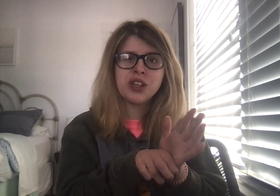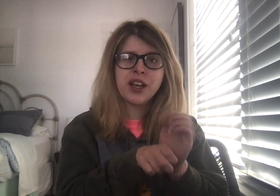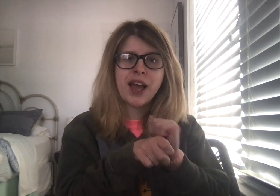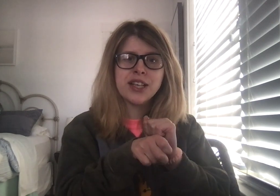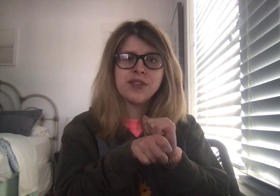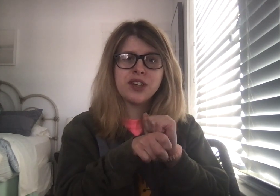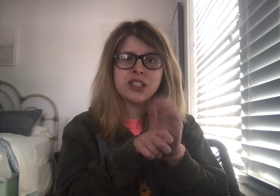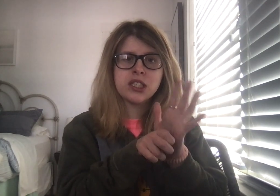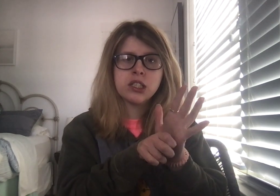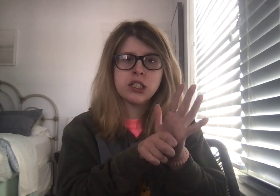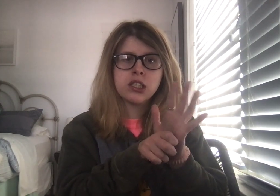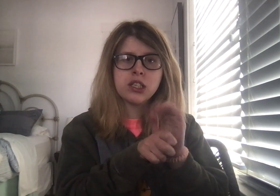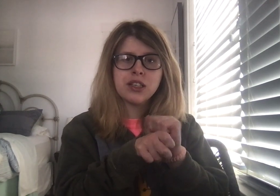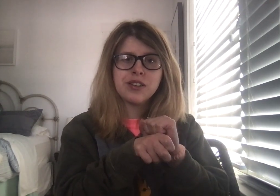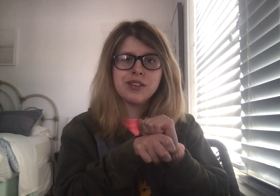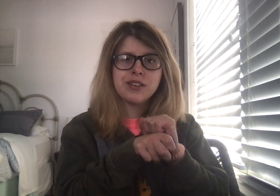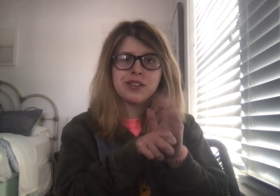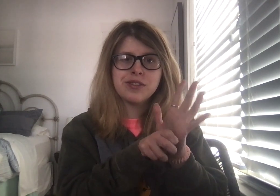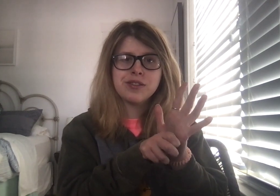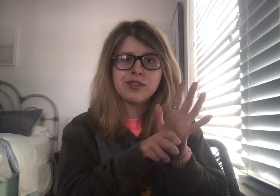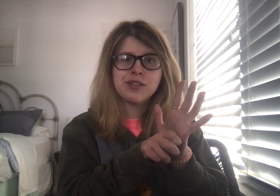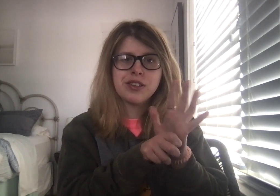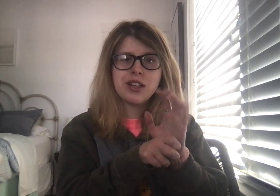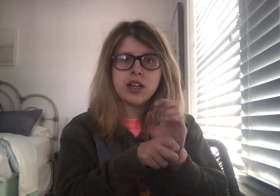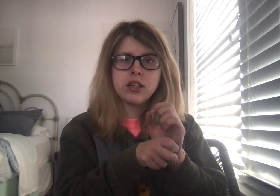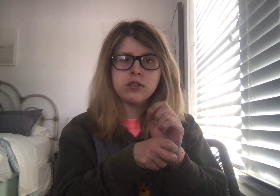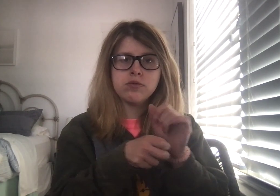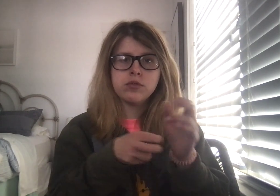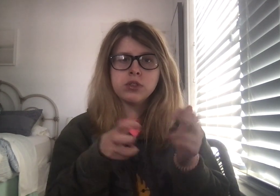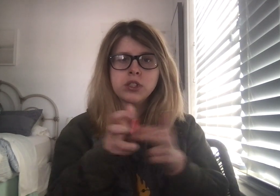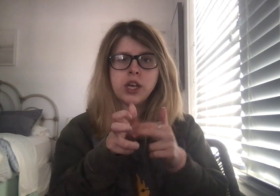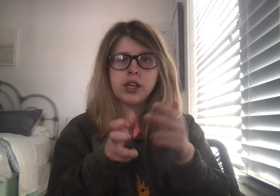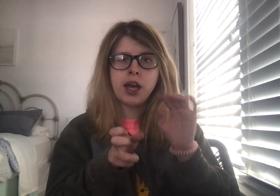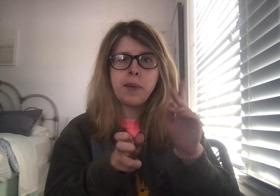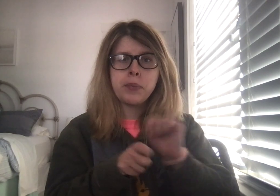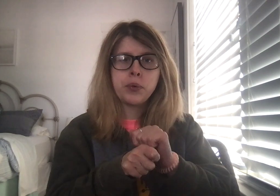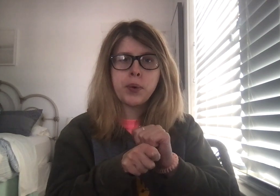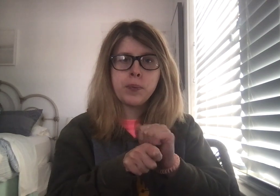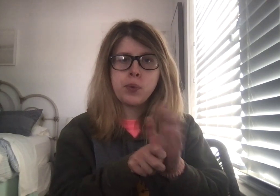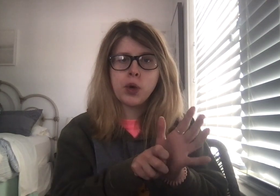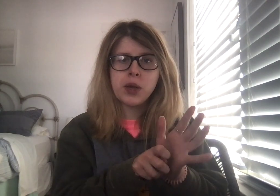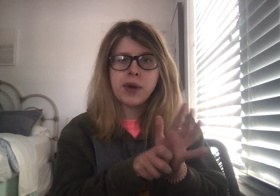like as if it's standing up porcupine